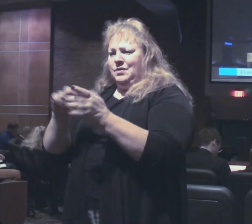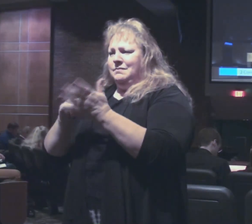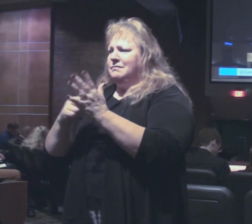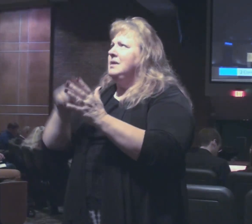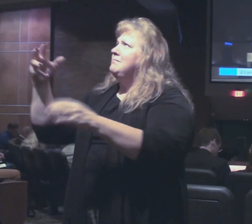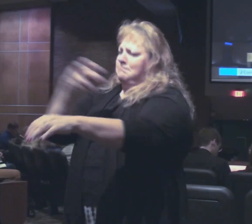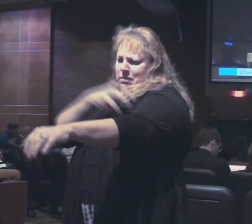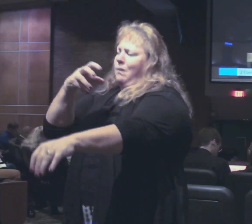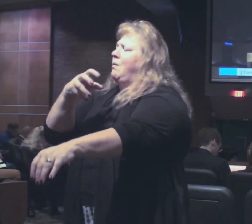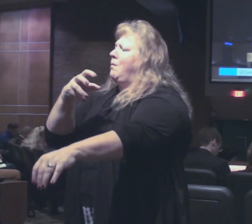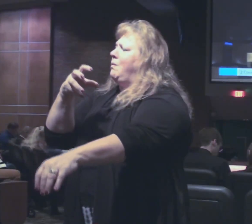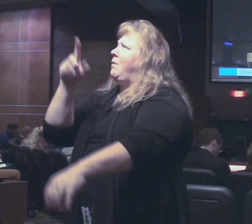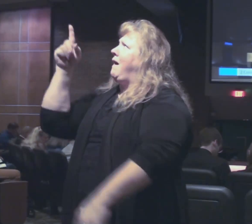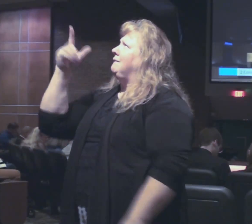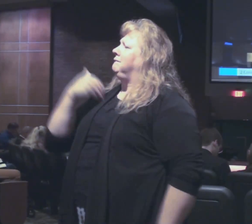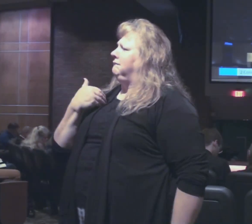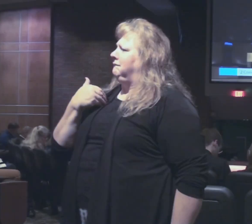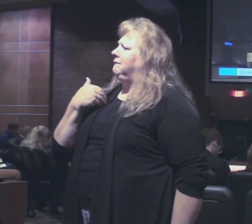power